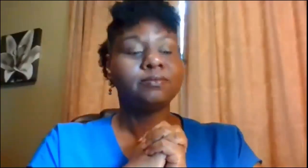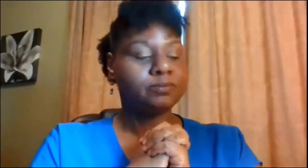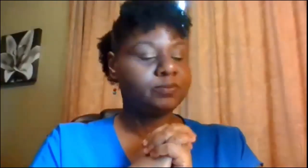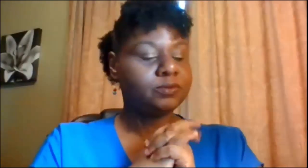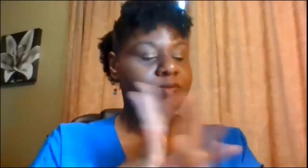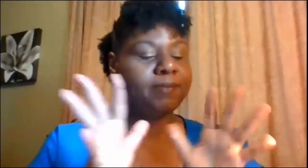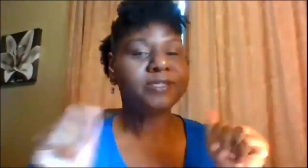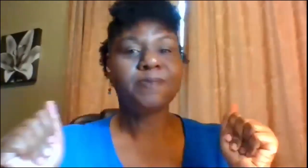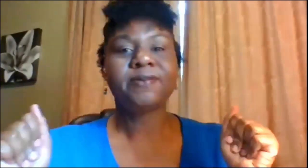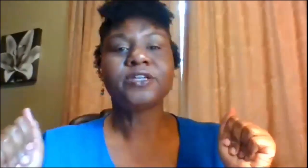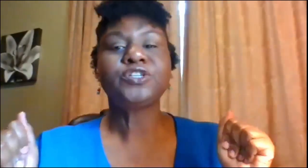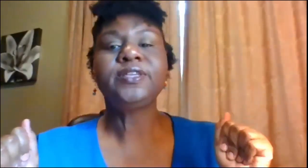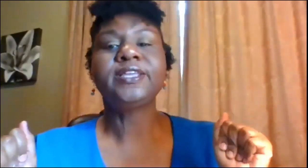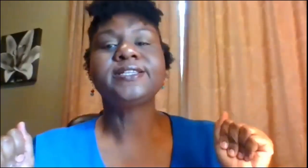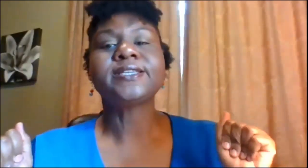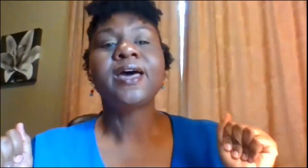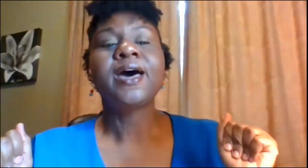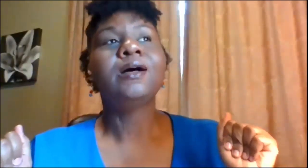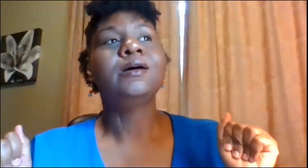this up after I show you this um